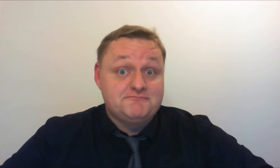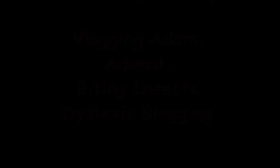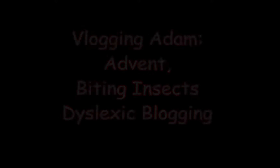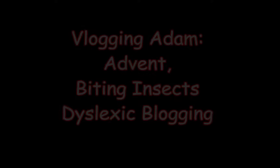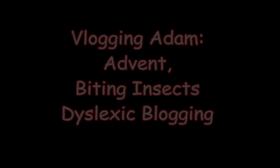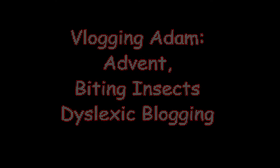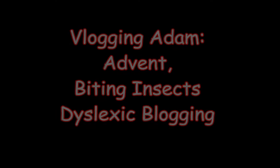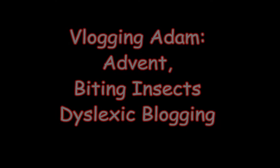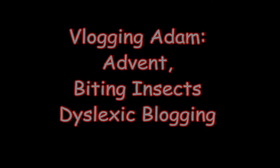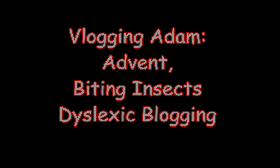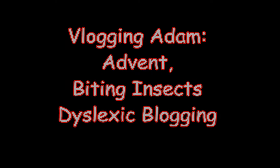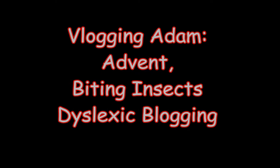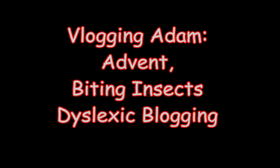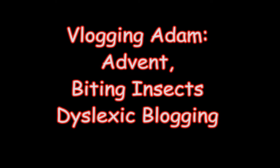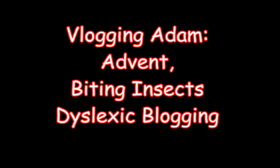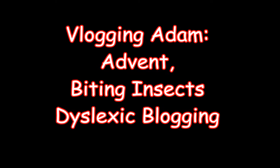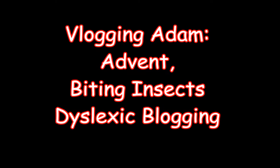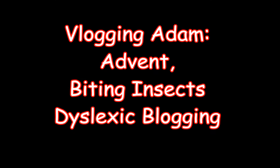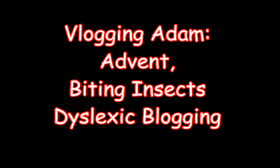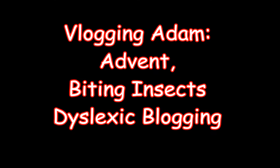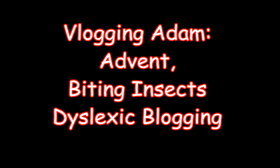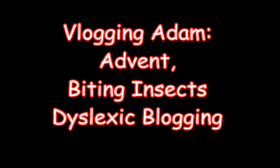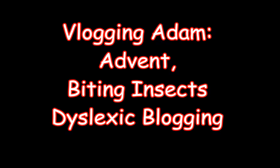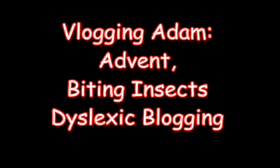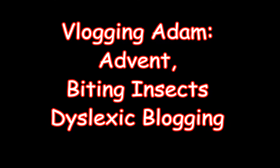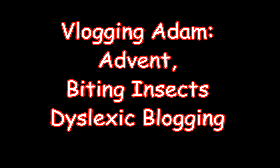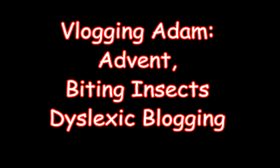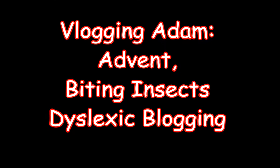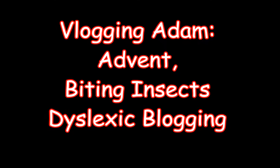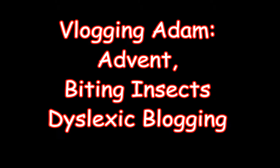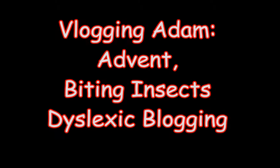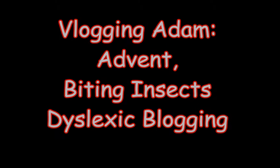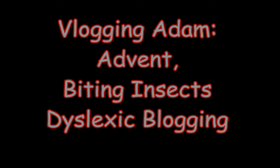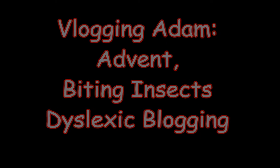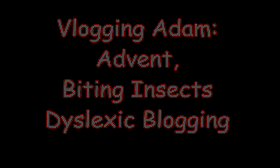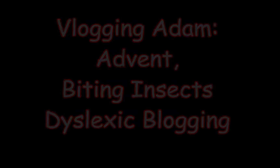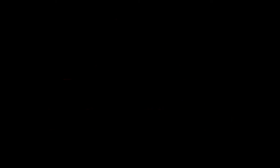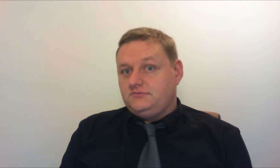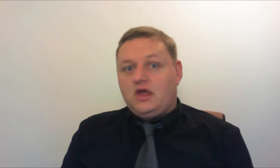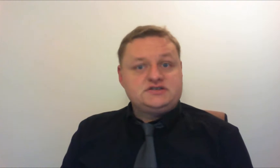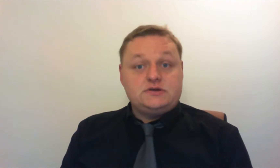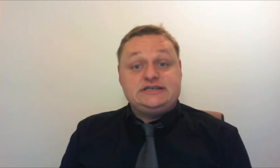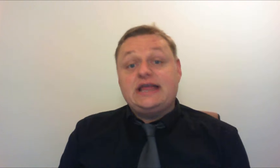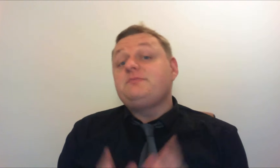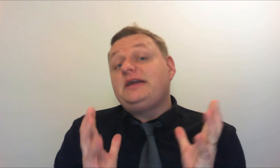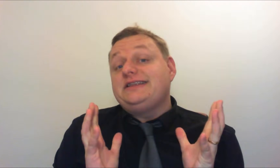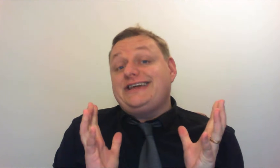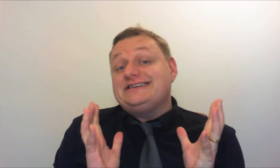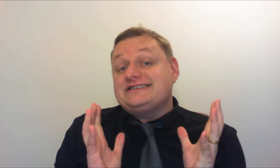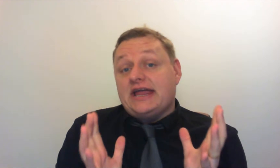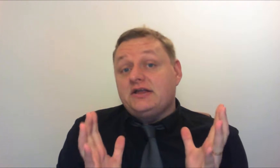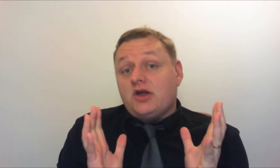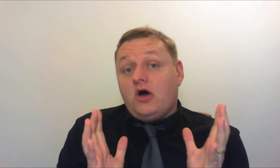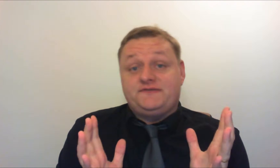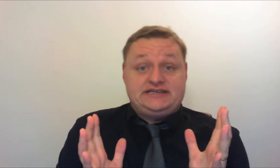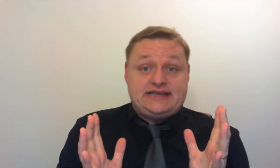so today being the 2nd of December